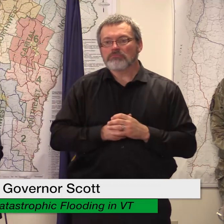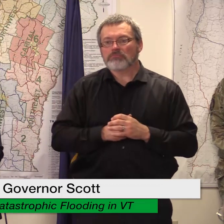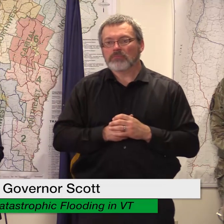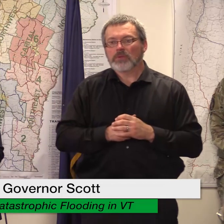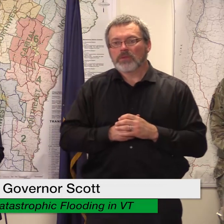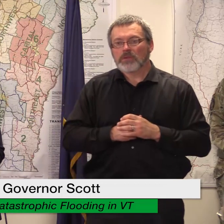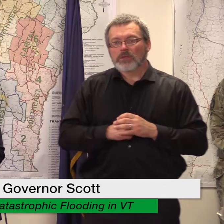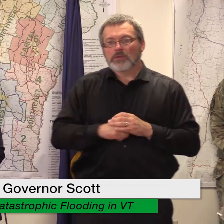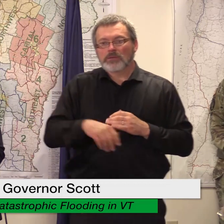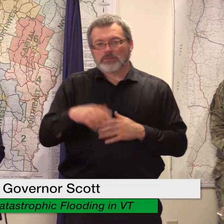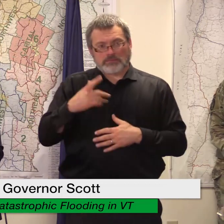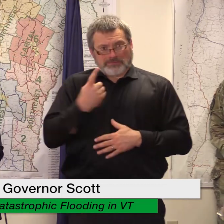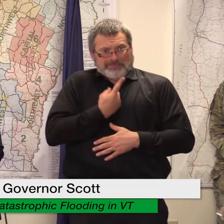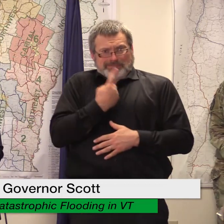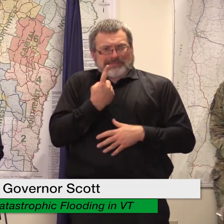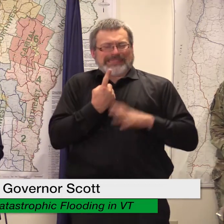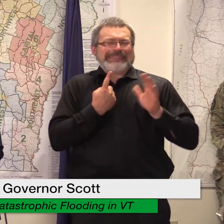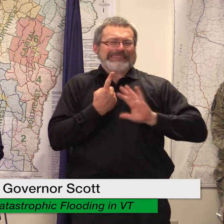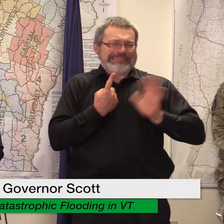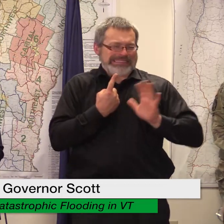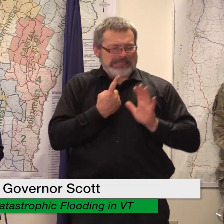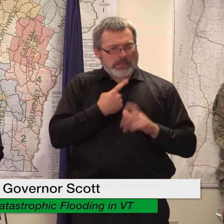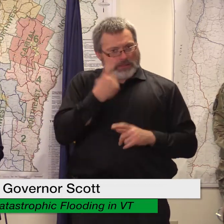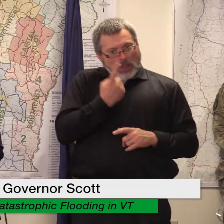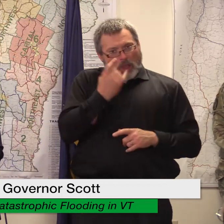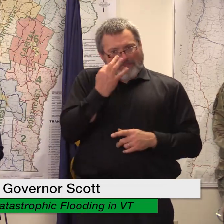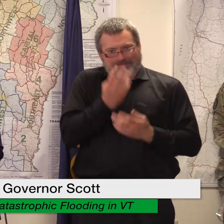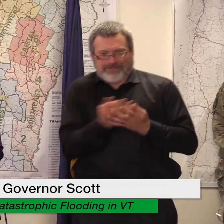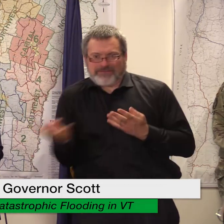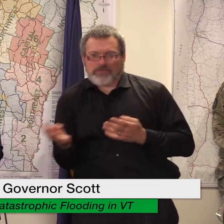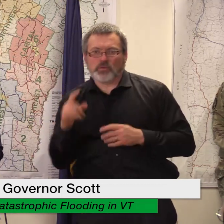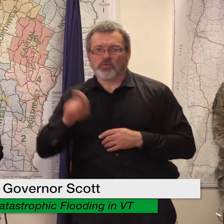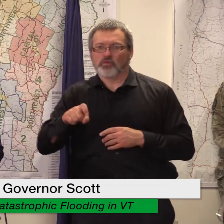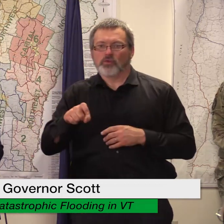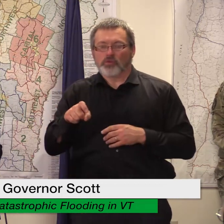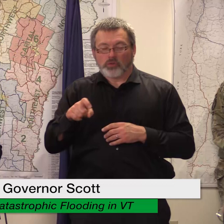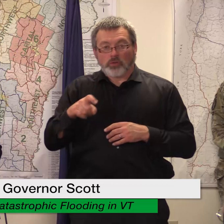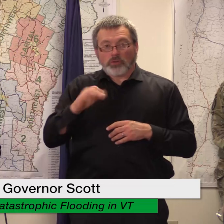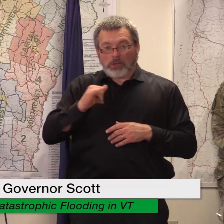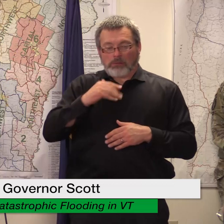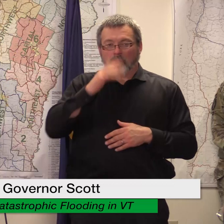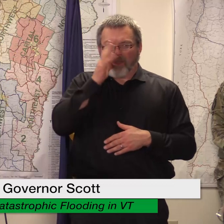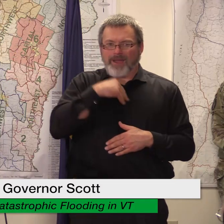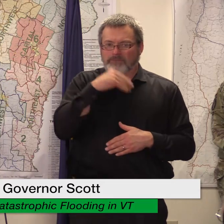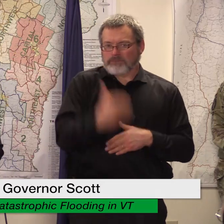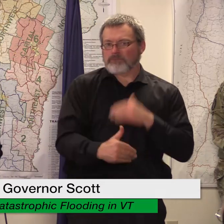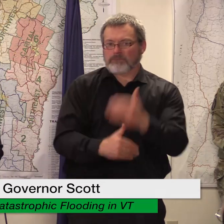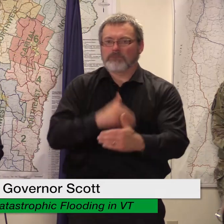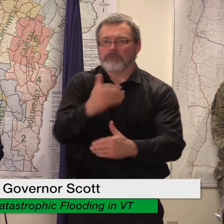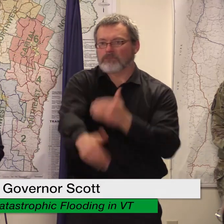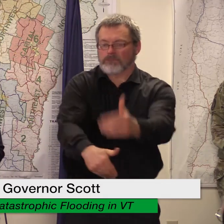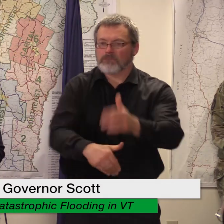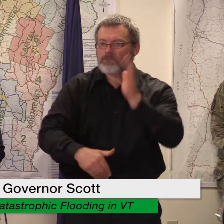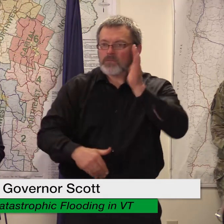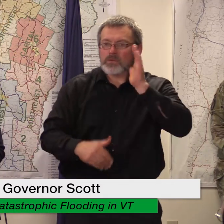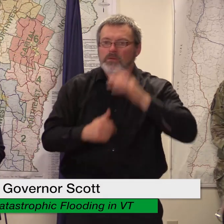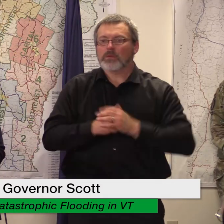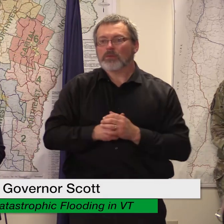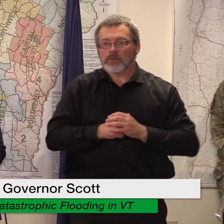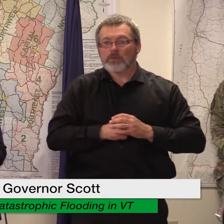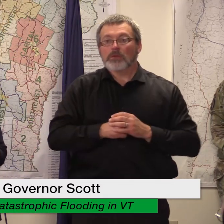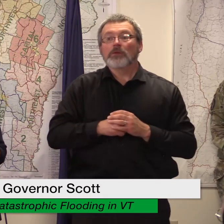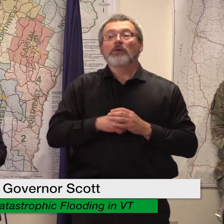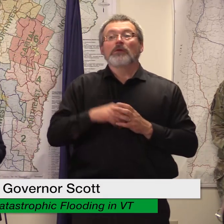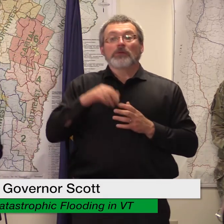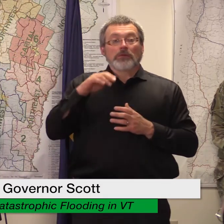mentioned we will need to collect information from all impacted folks not just physical we will collect information about economic